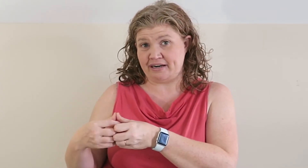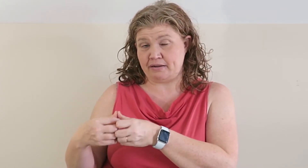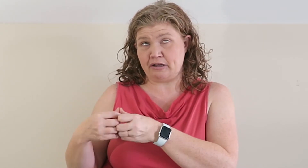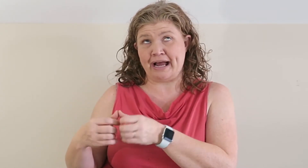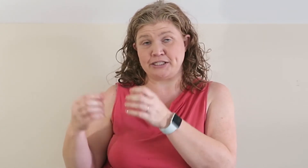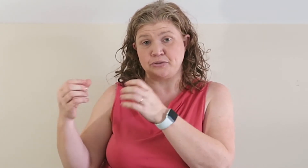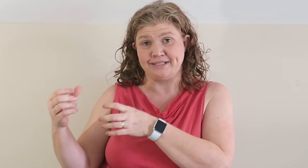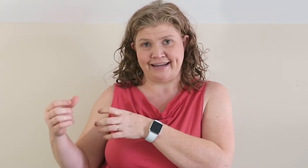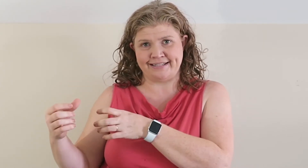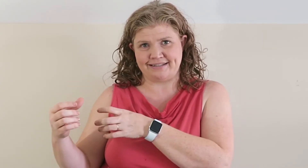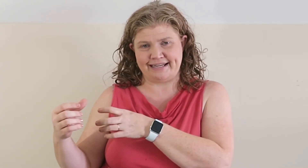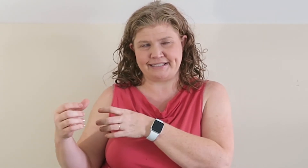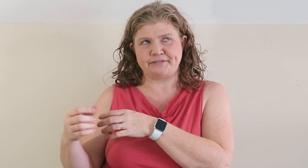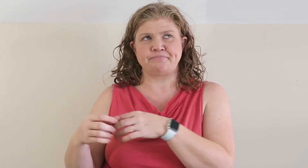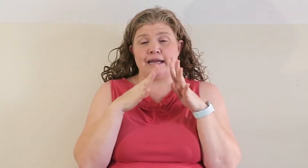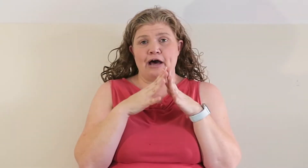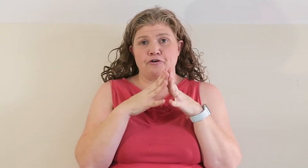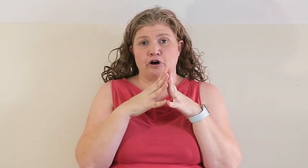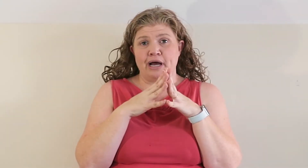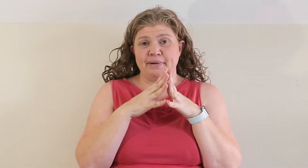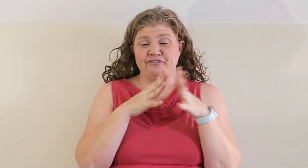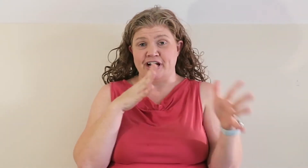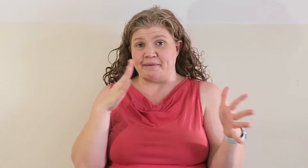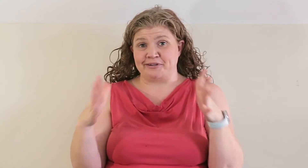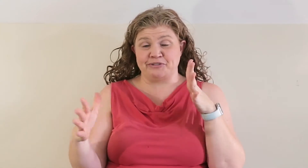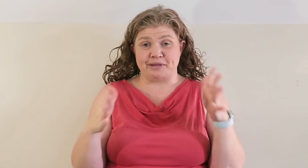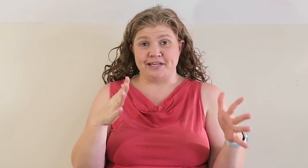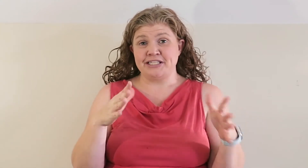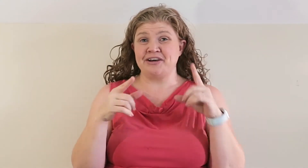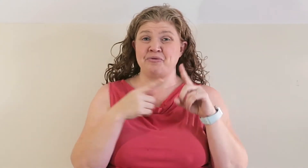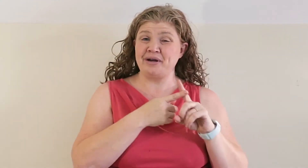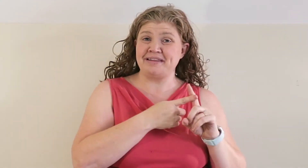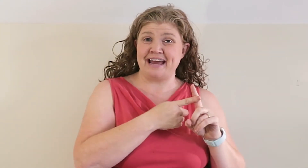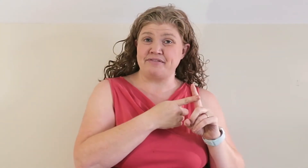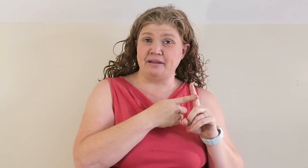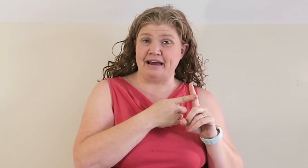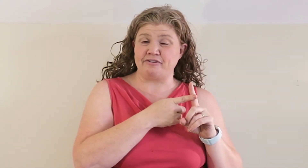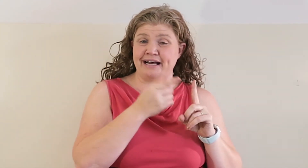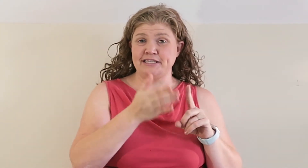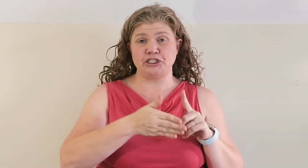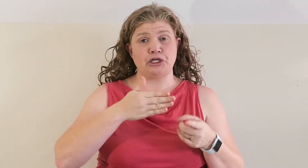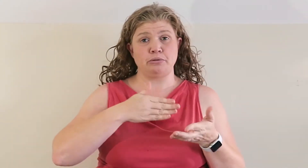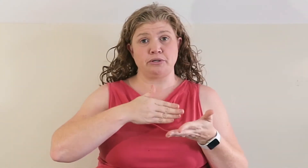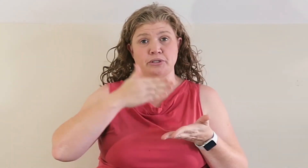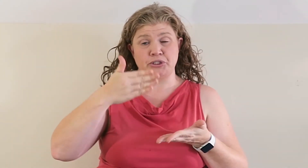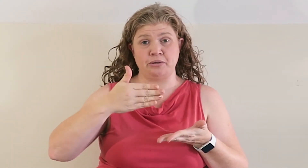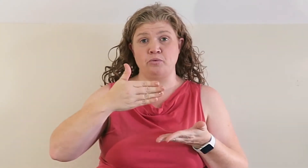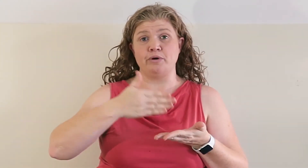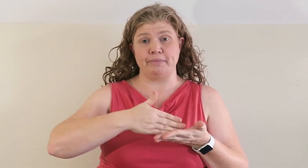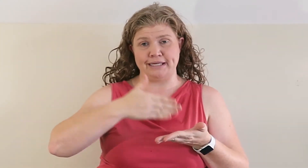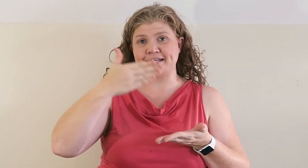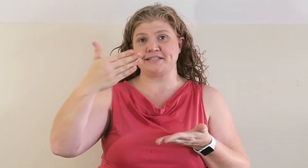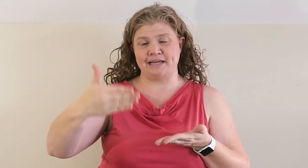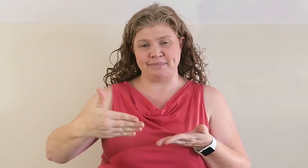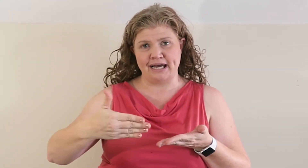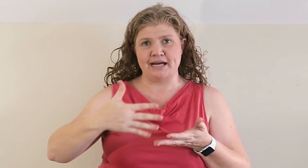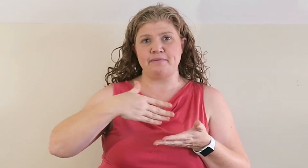high school science class. Now, there are a couple different options with this. One, they have the live classes. So your student will meet at the same time,